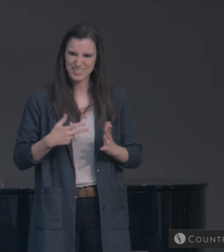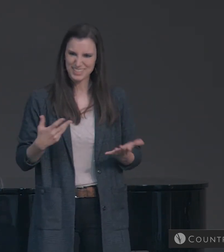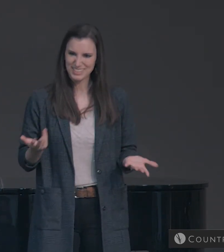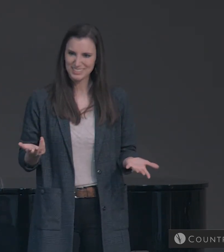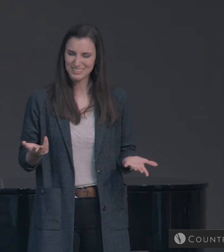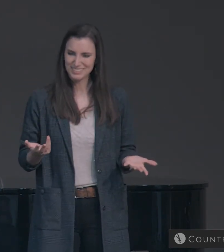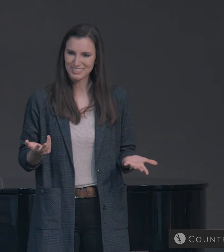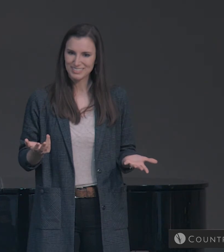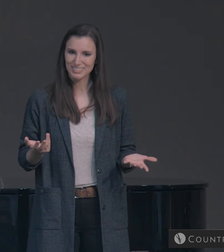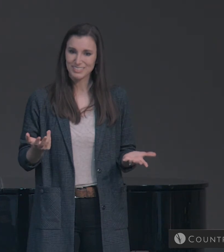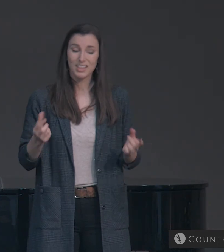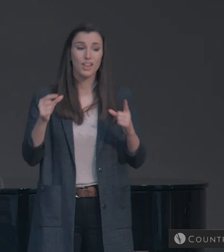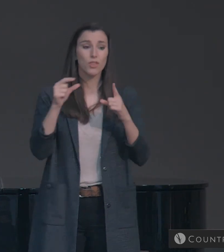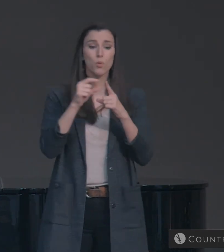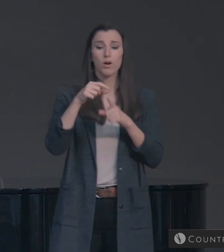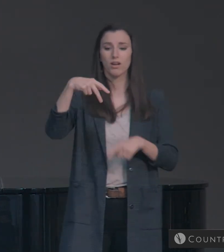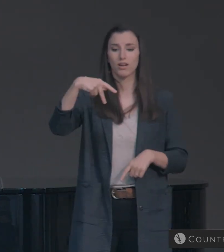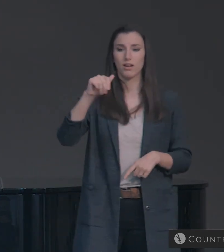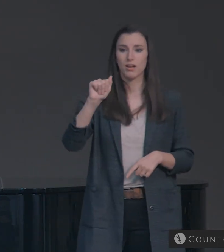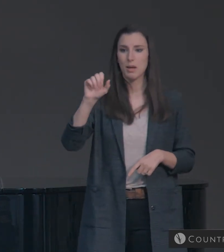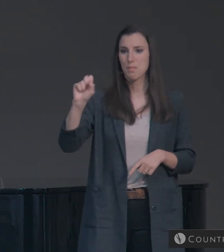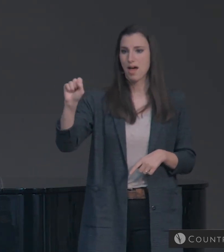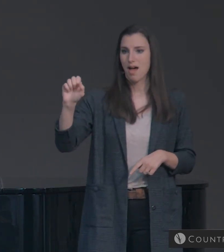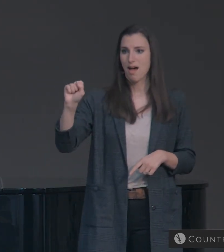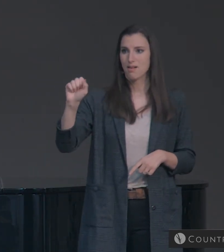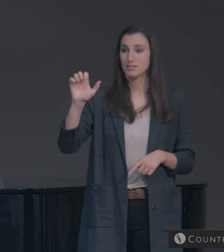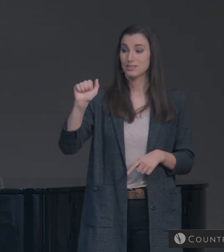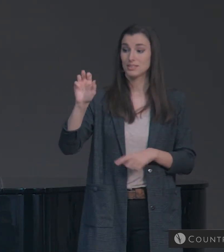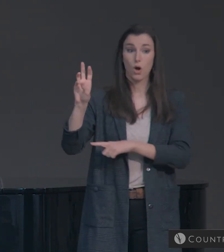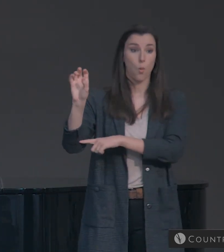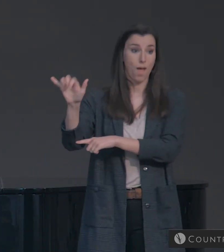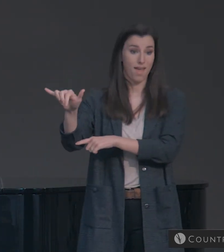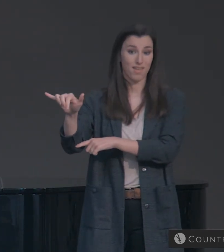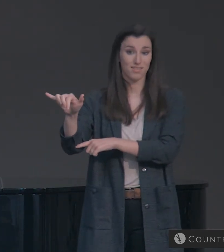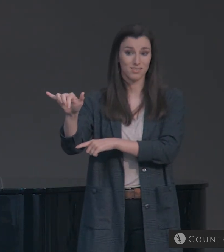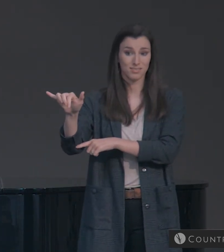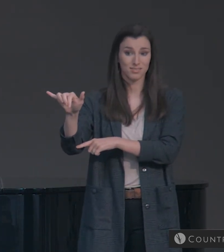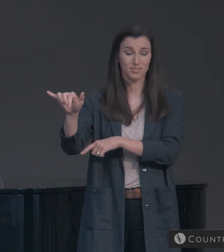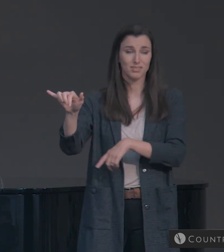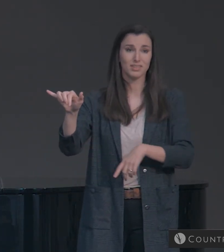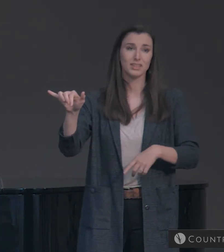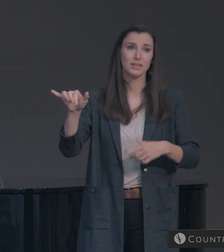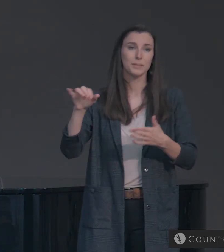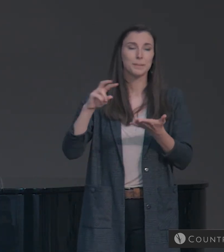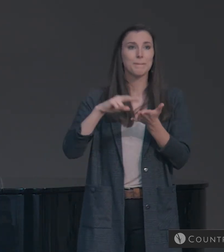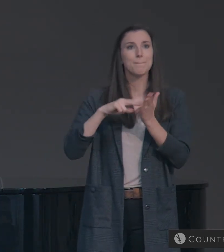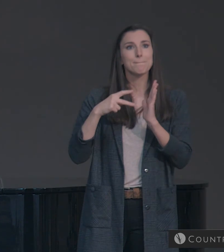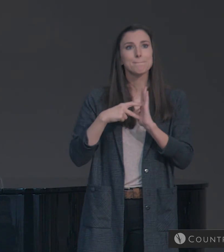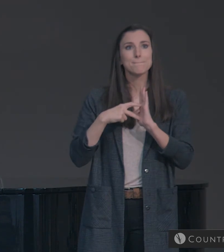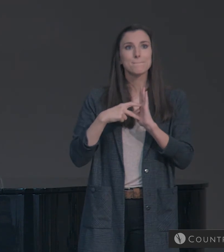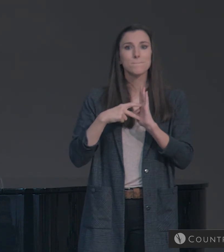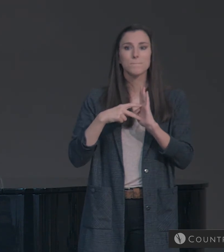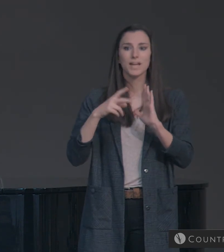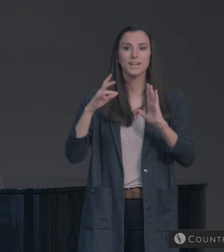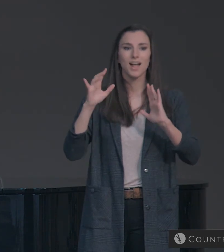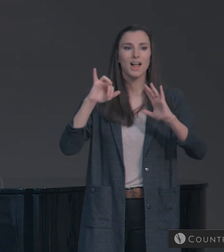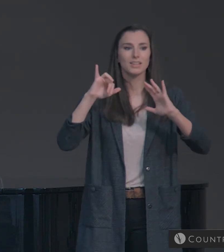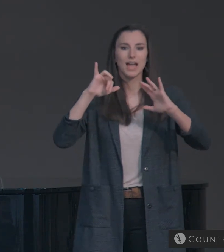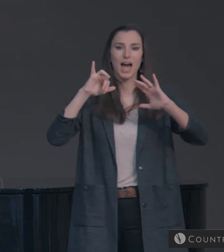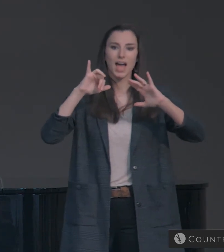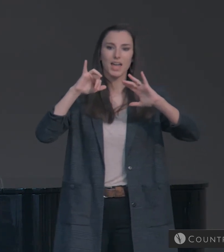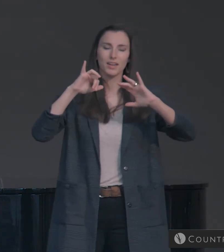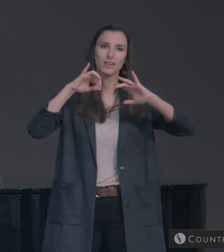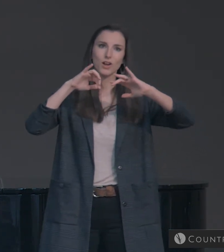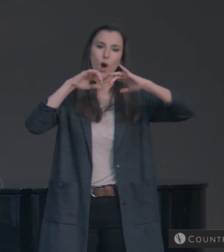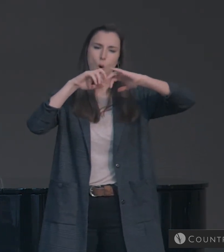Well, words pass away speak of a rolling away.